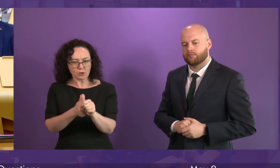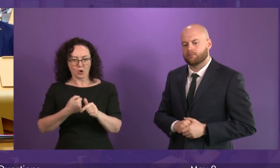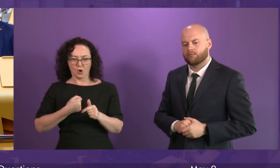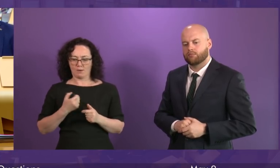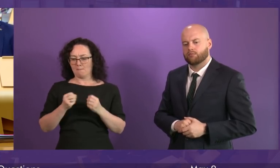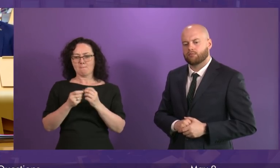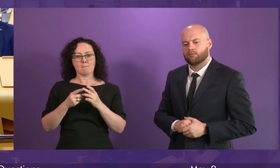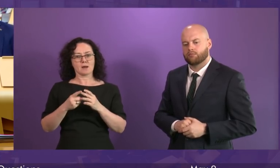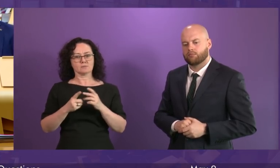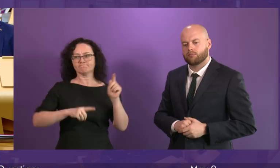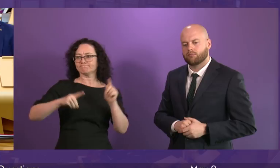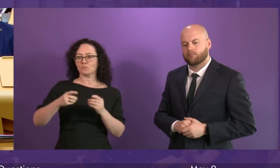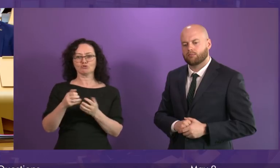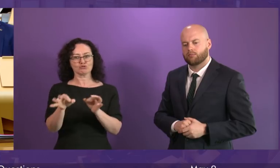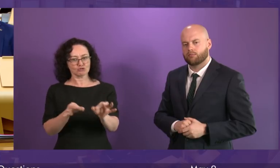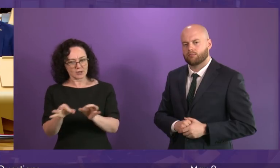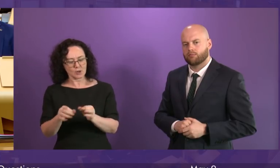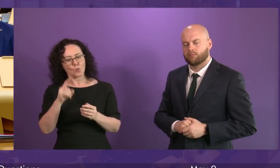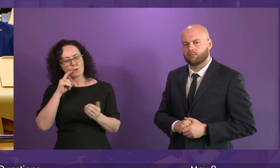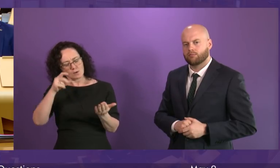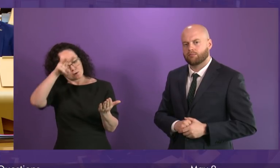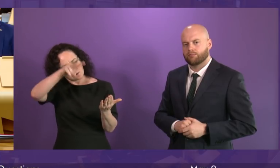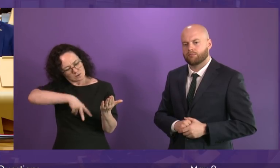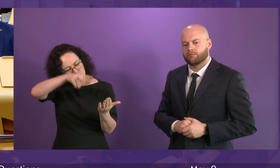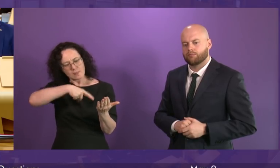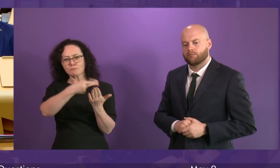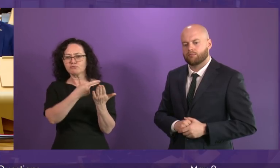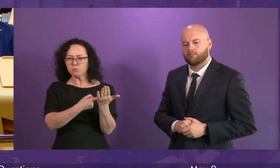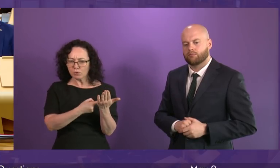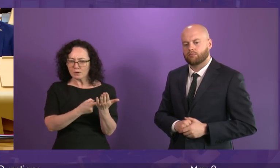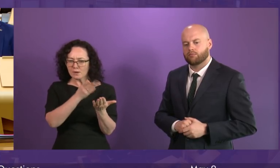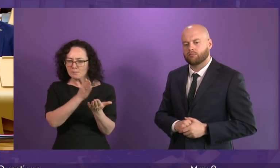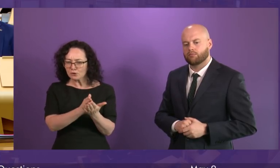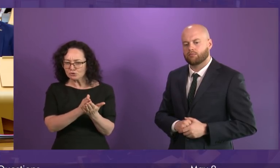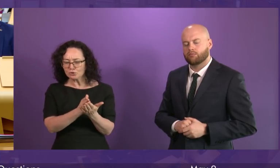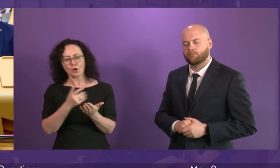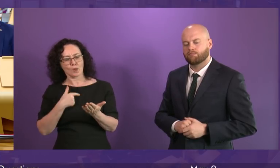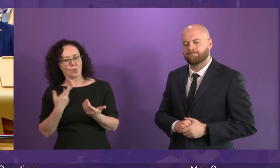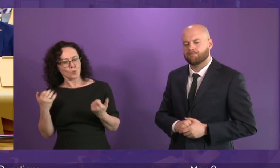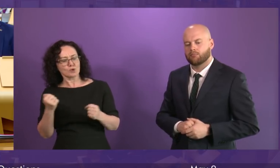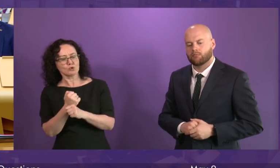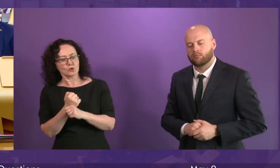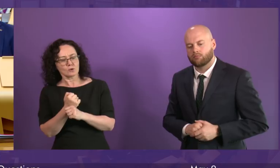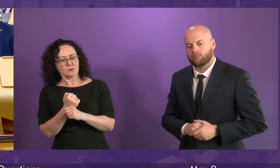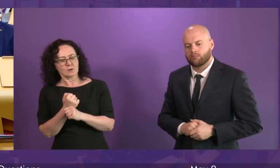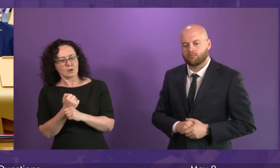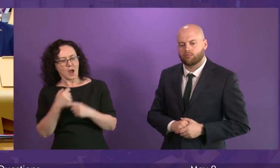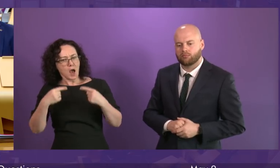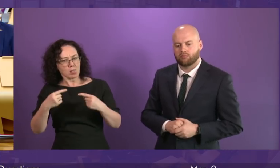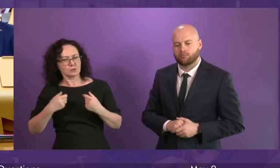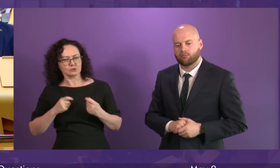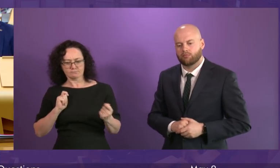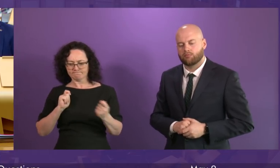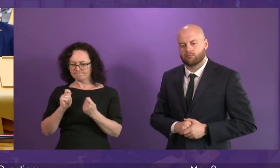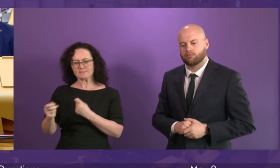We will consider the report's findings very carefully and look to ensure that our actions will produce the transformative change that is needed. The report is a